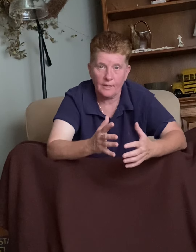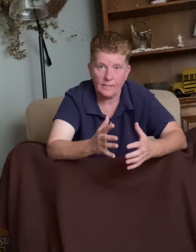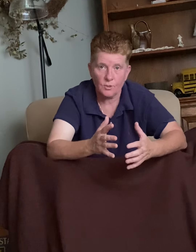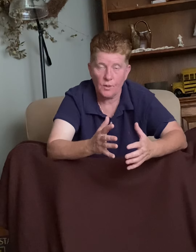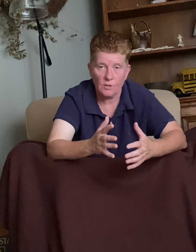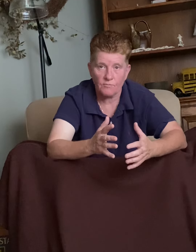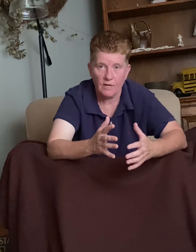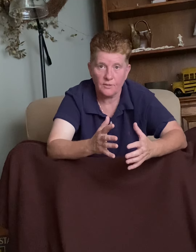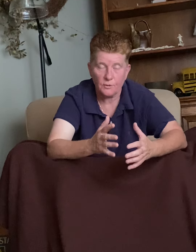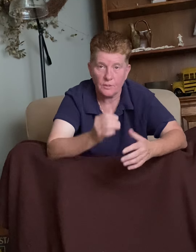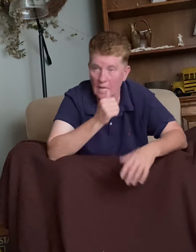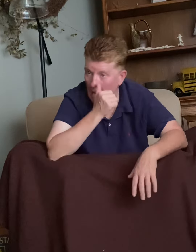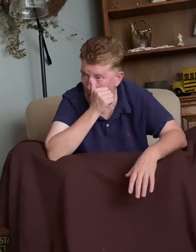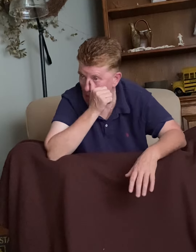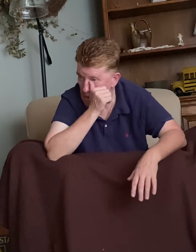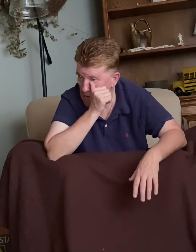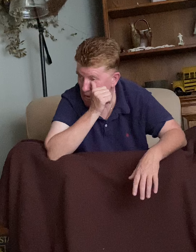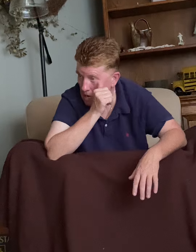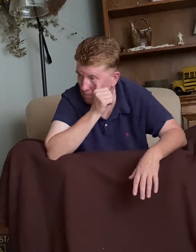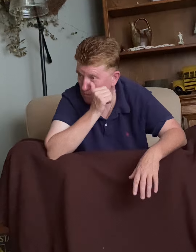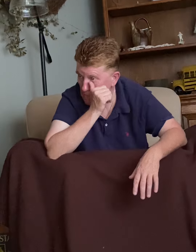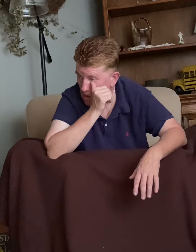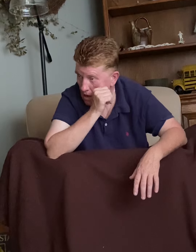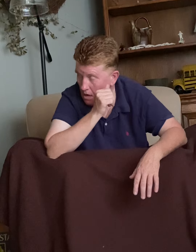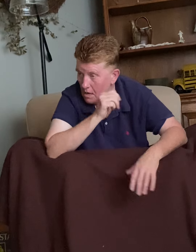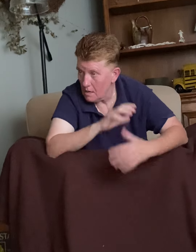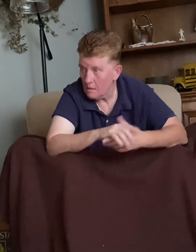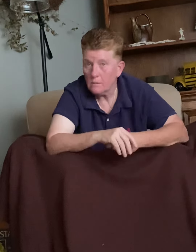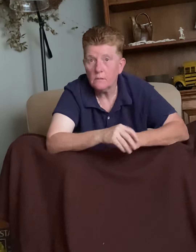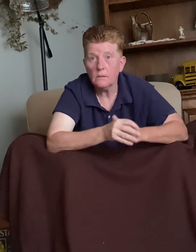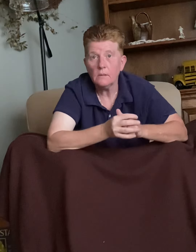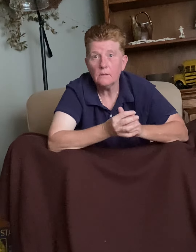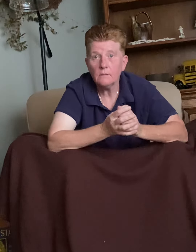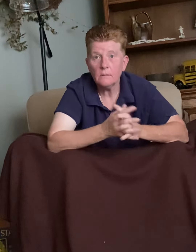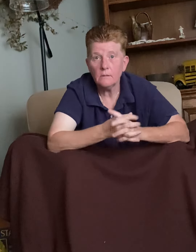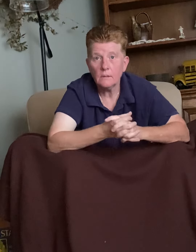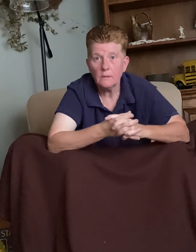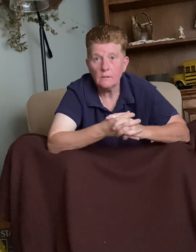to those razors and, um... I use those razors.